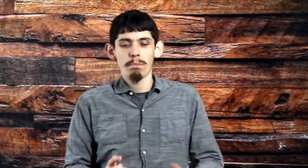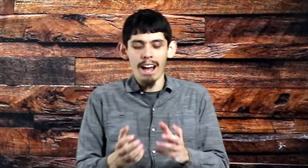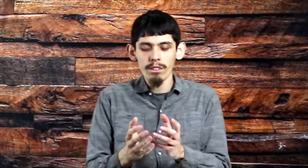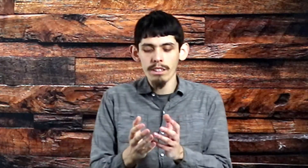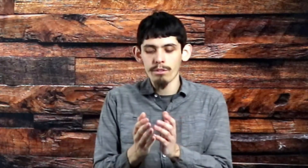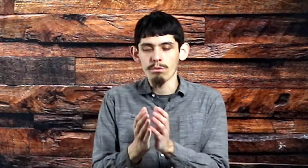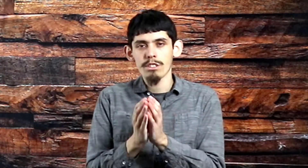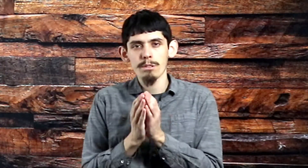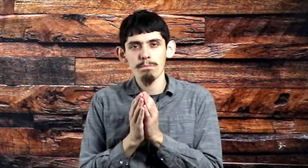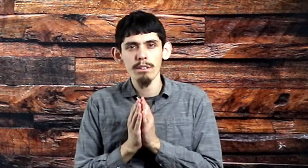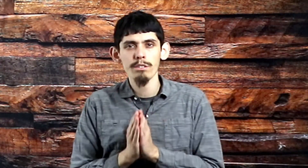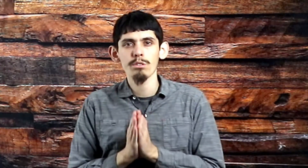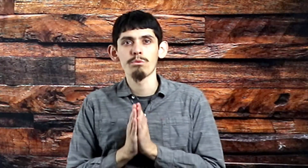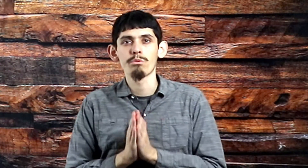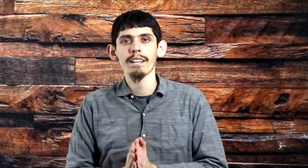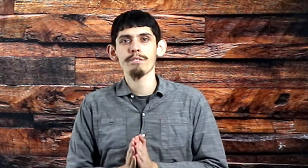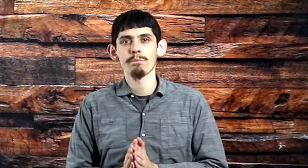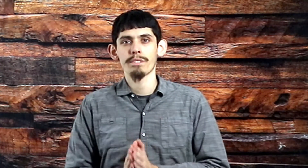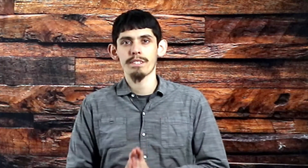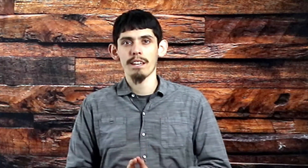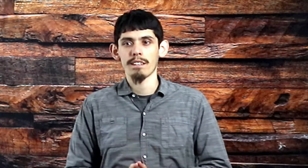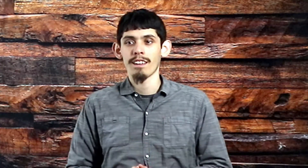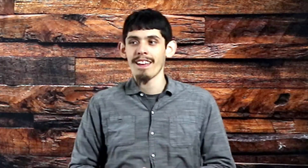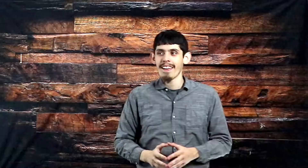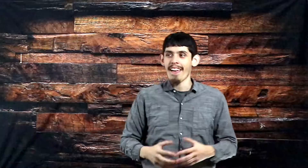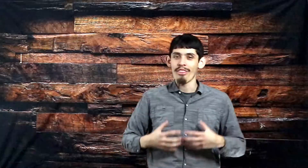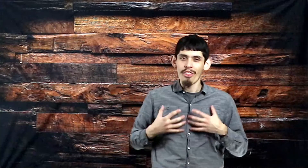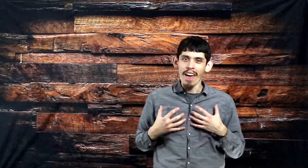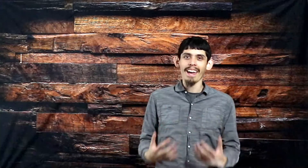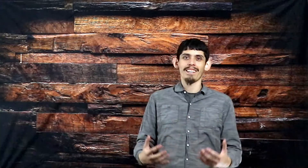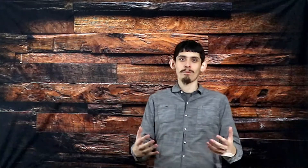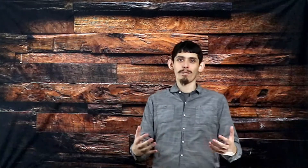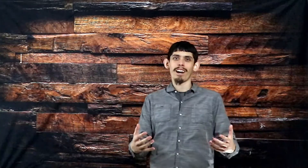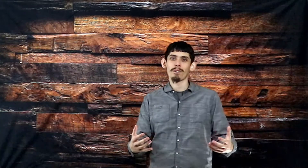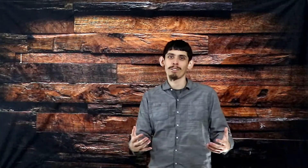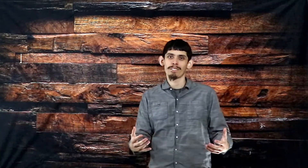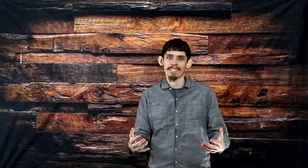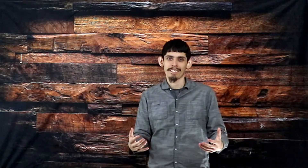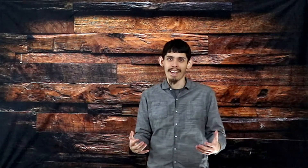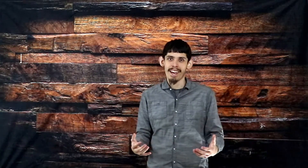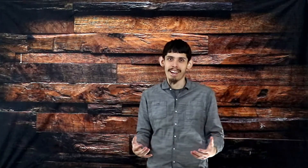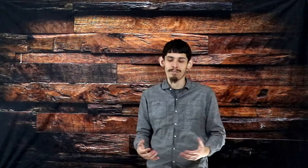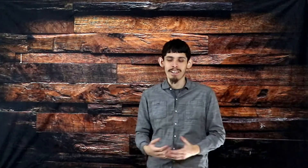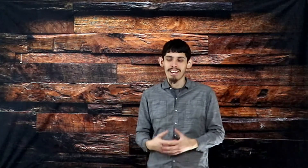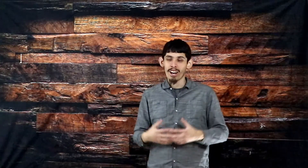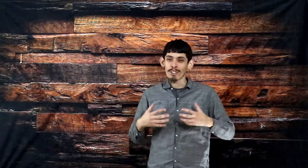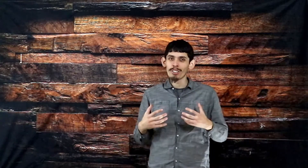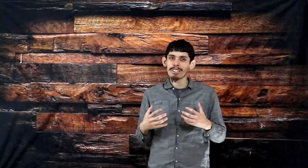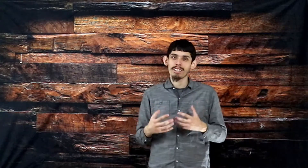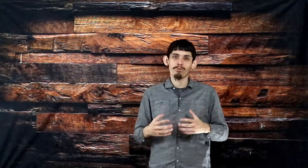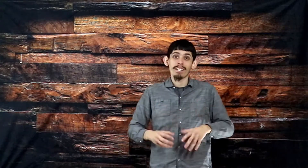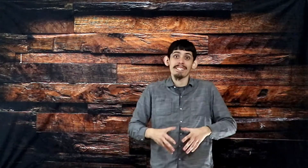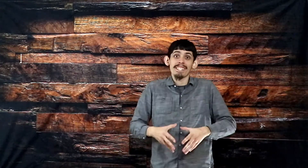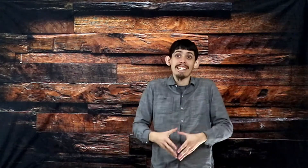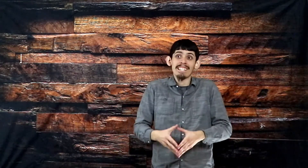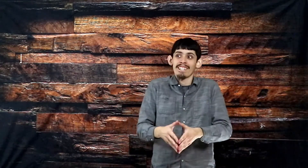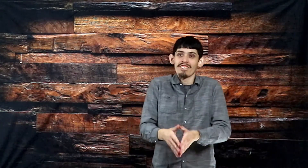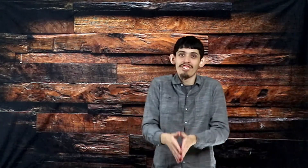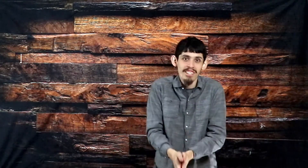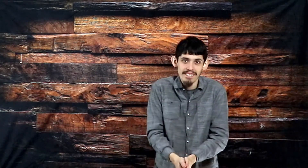I'll give you spiritual rest from sin. And that is what God wants us to have, a good night's rest in Jesus.